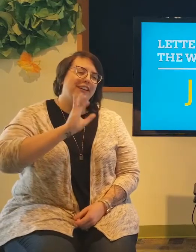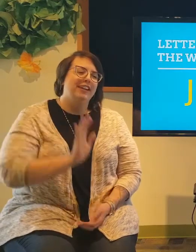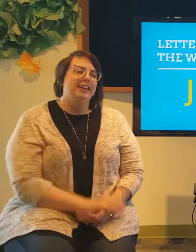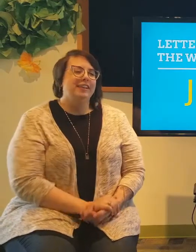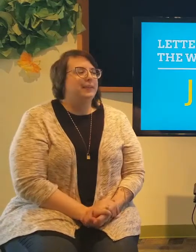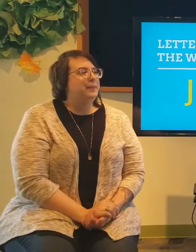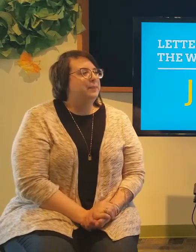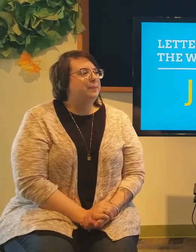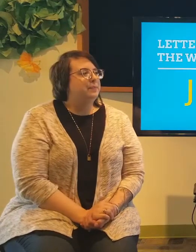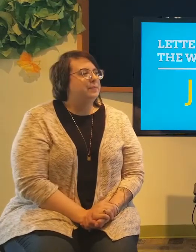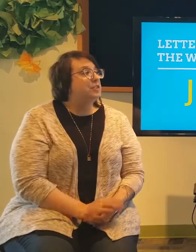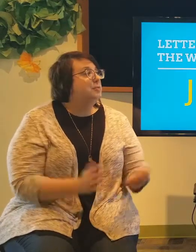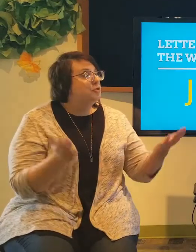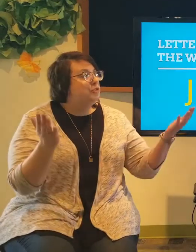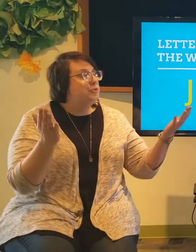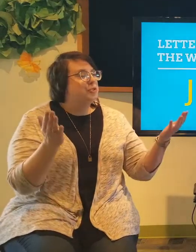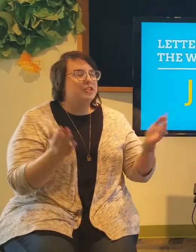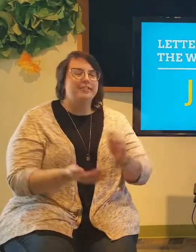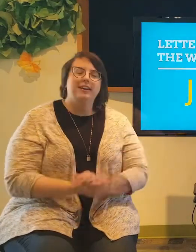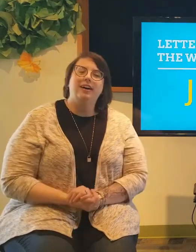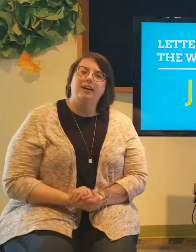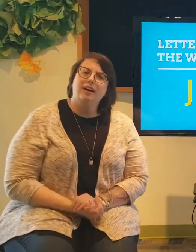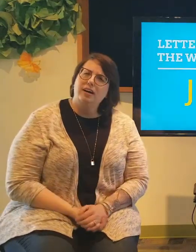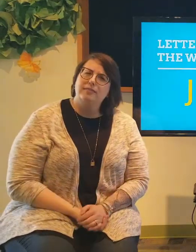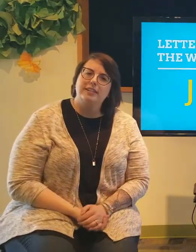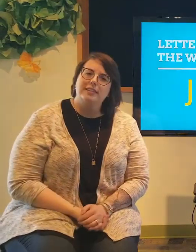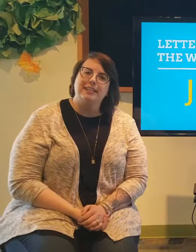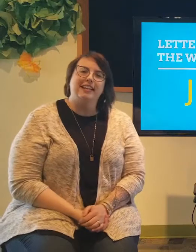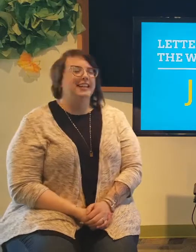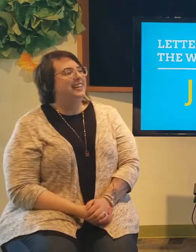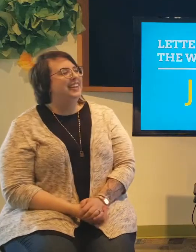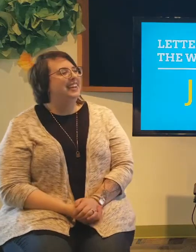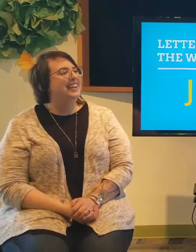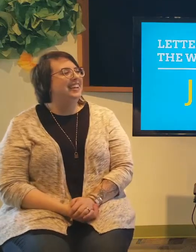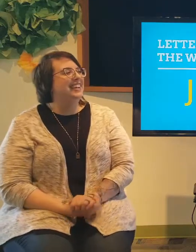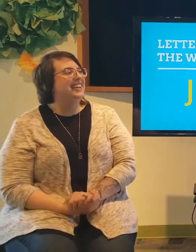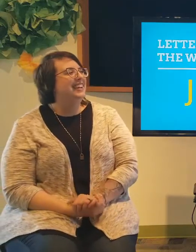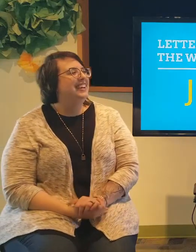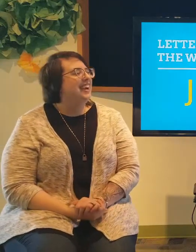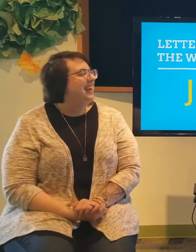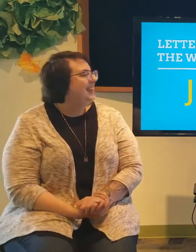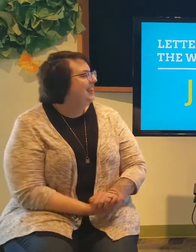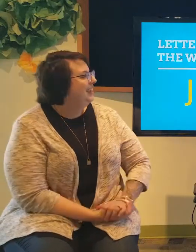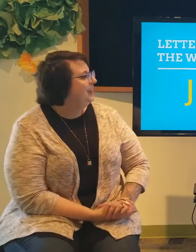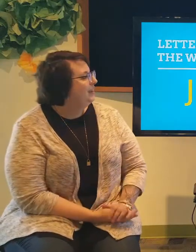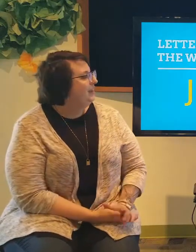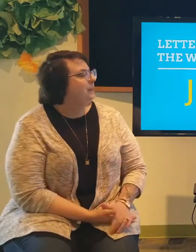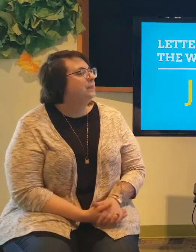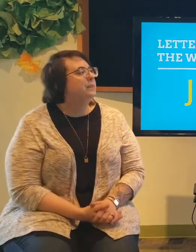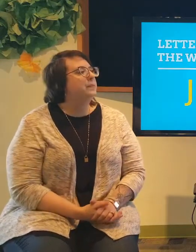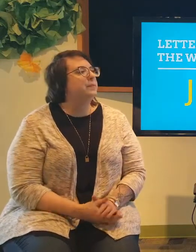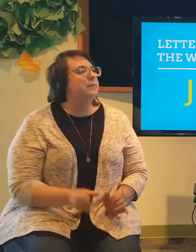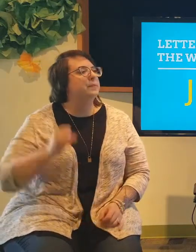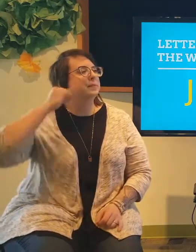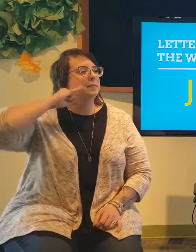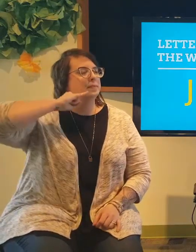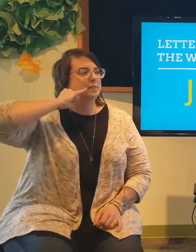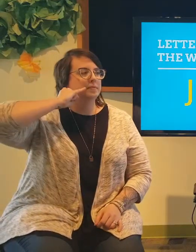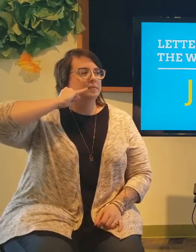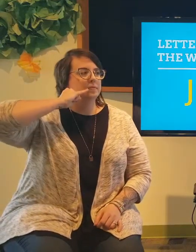Some juice. Some juice. Some things of juice. Obviously. Which the picture is really hard to see. You start with your J. J. No.